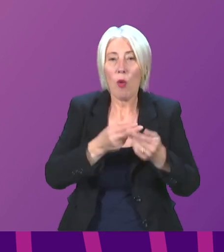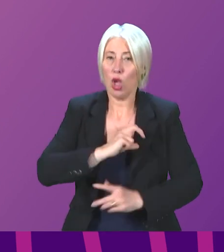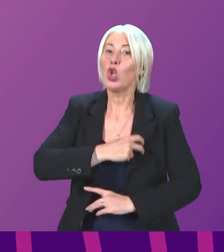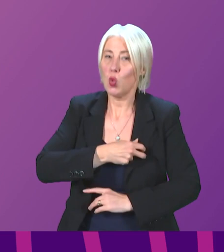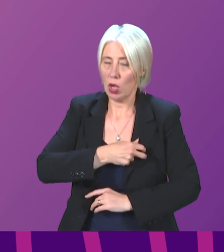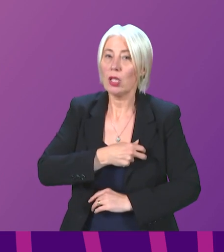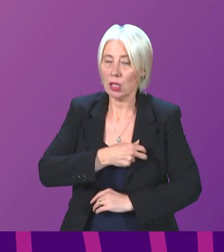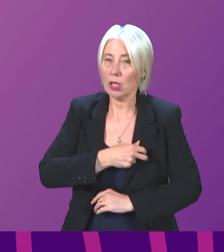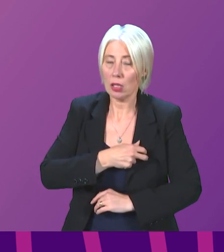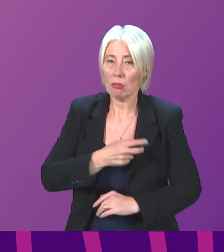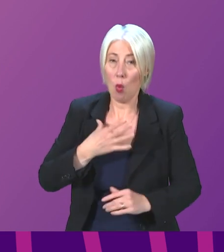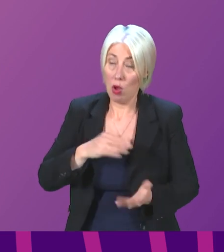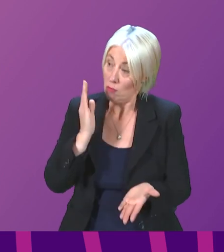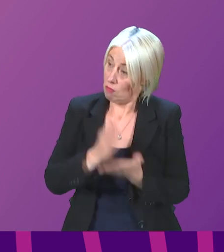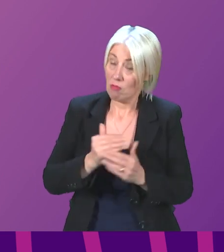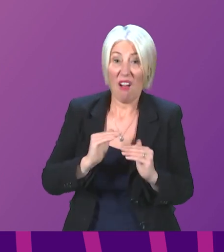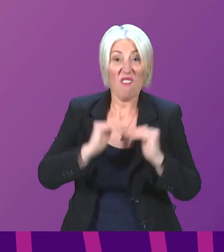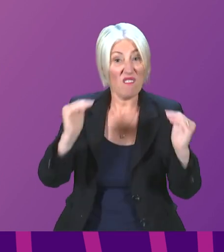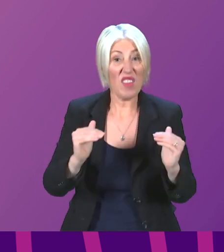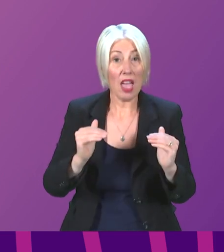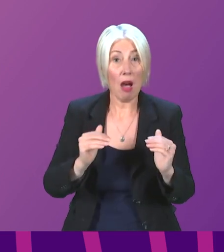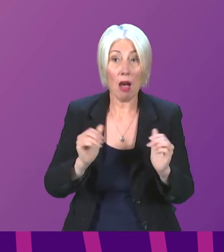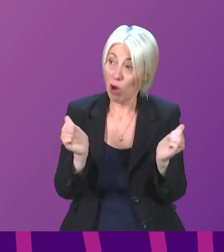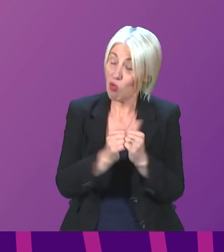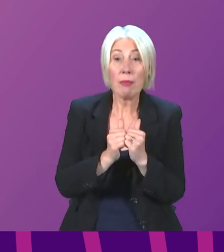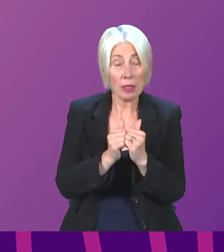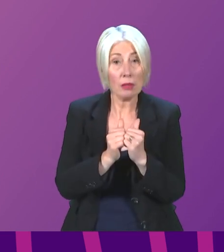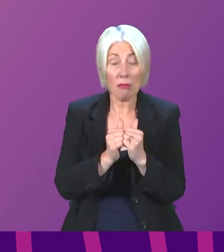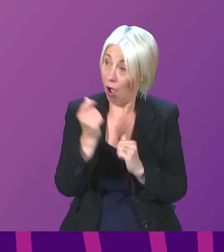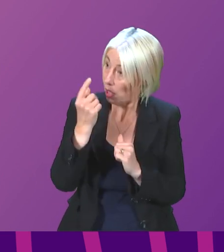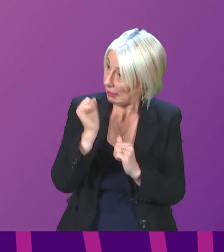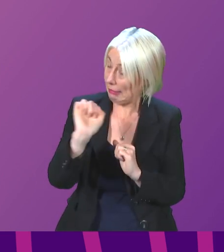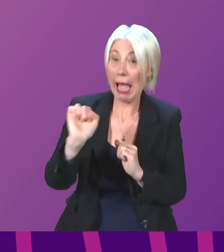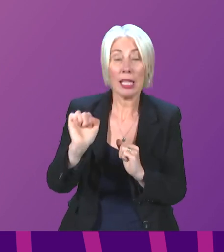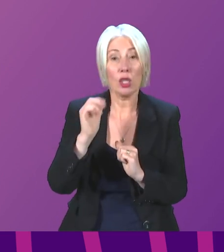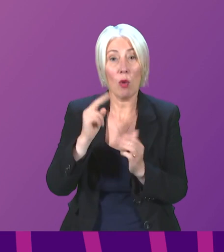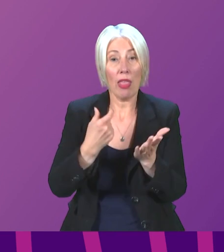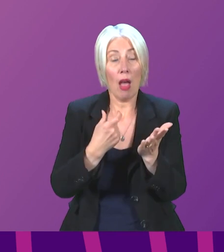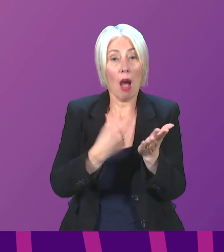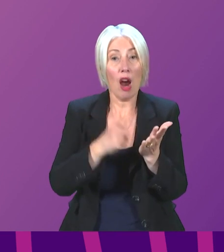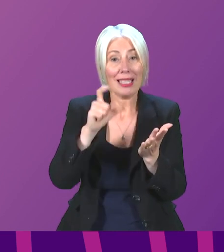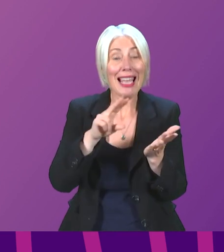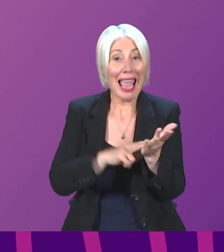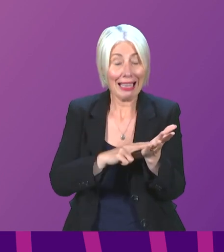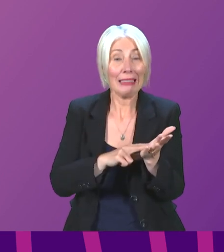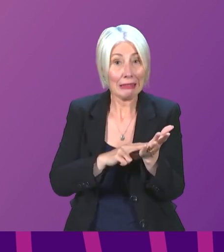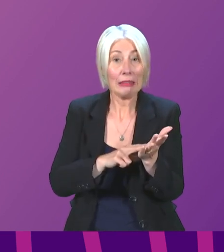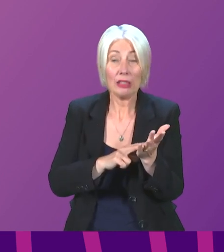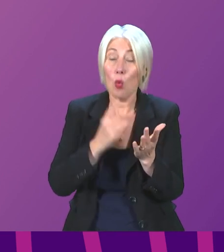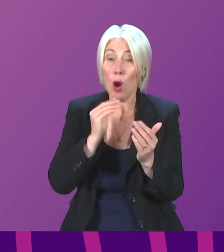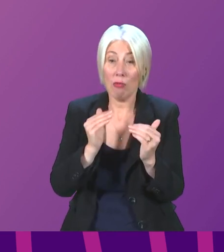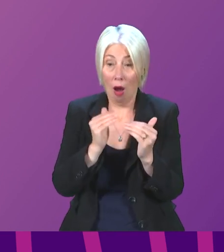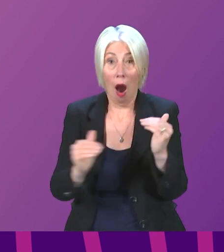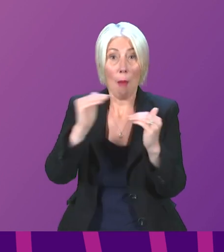I want to see a fair settlement. I understand why they are asking, in the RCN's example, for an above